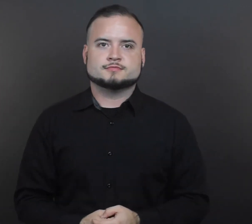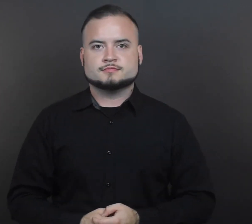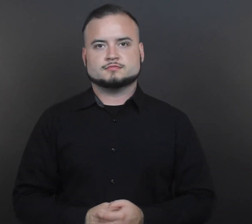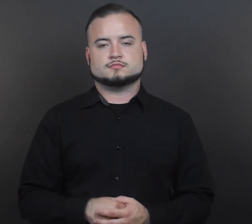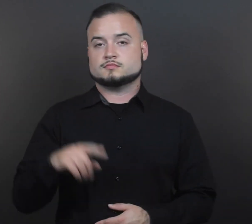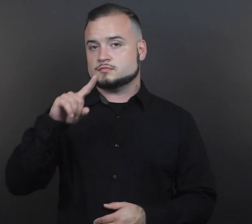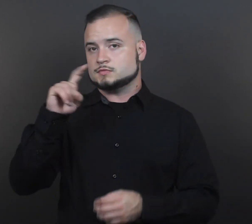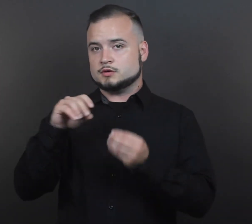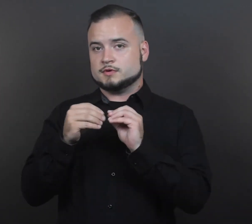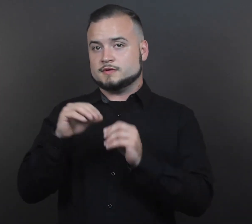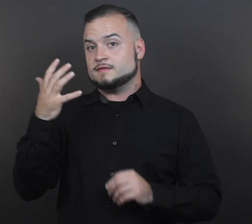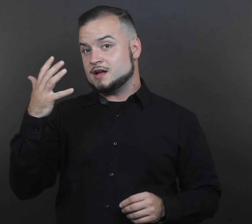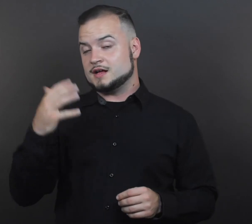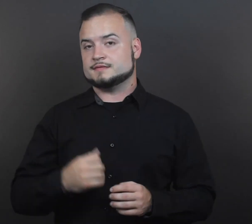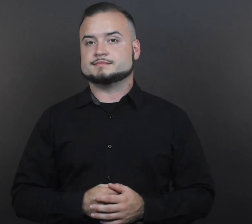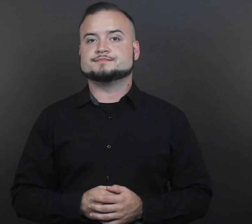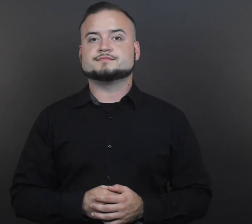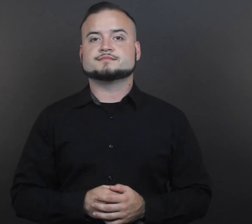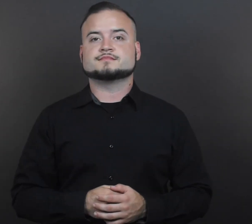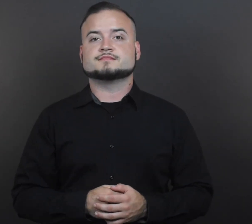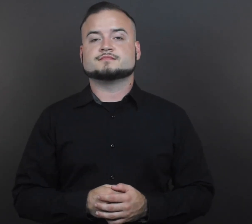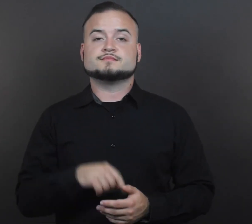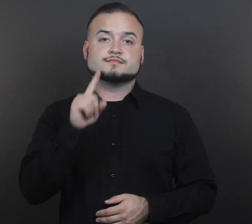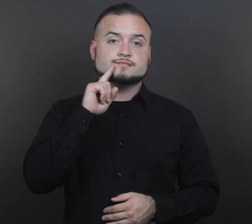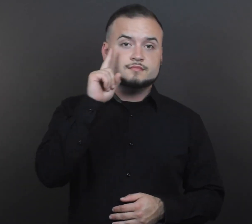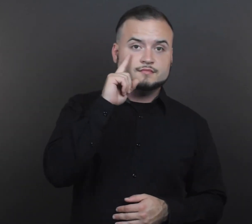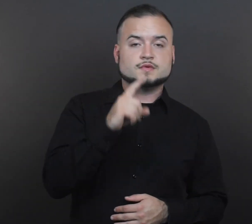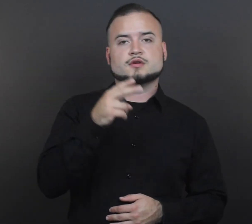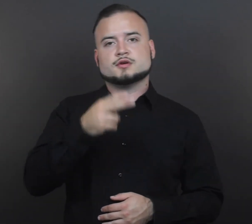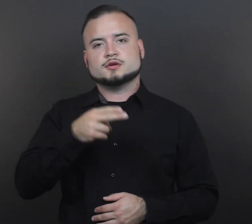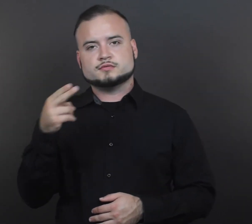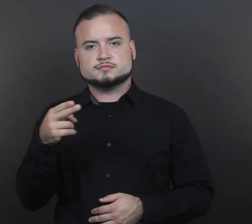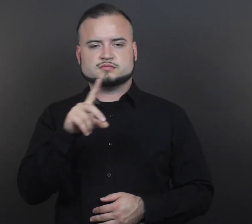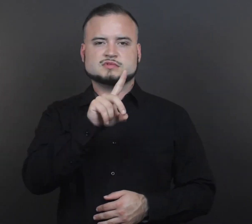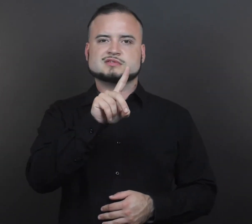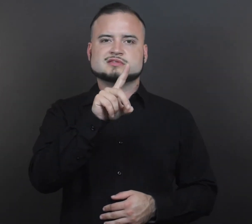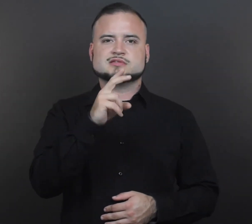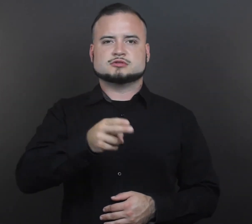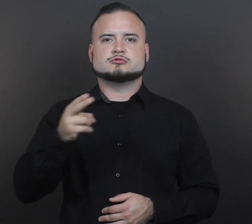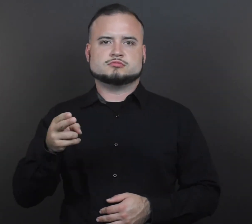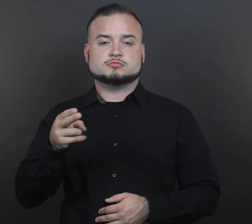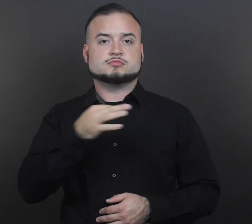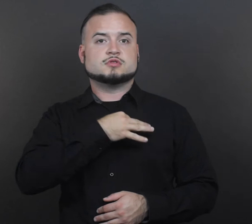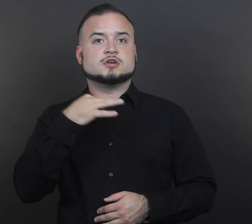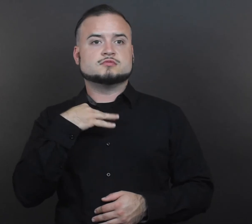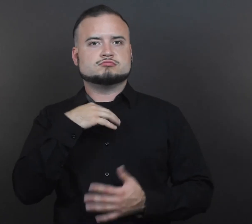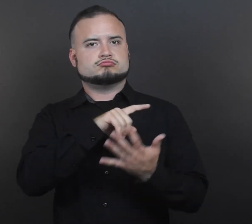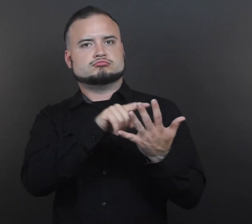Number 5. Which deaf and hard of hearing DHH staff should